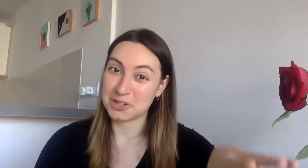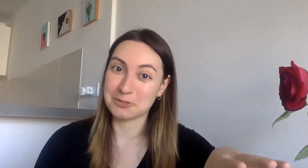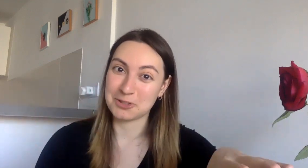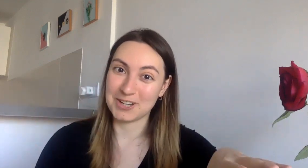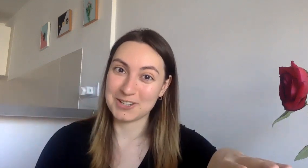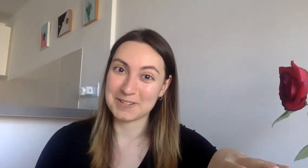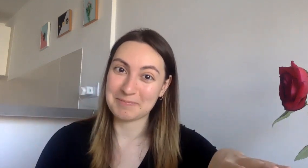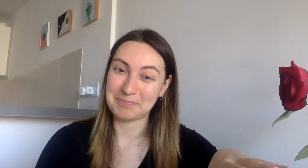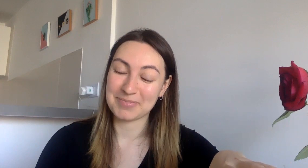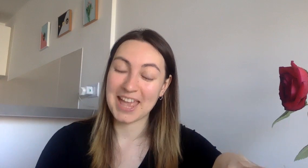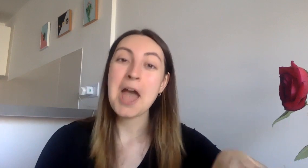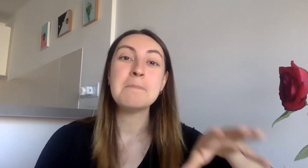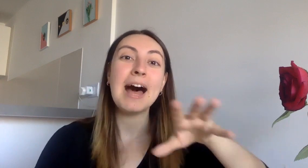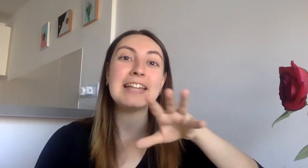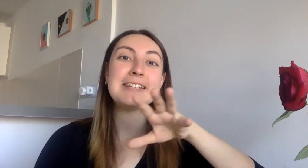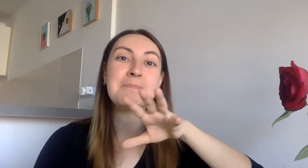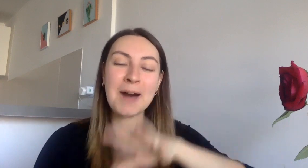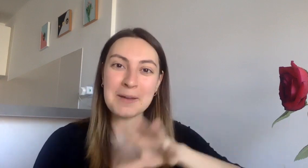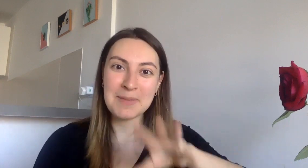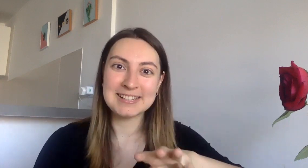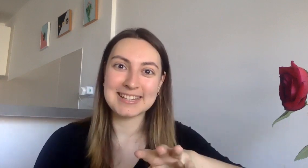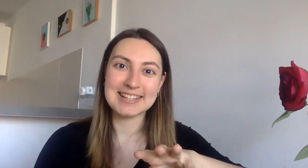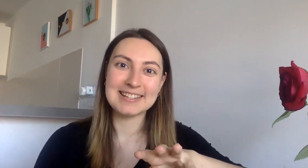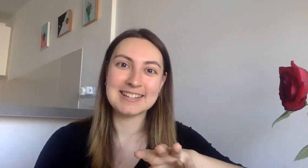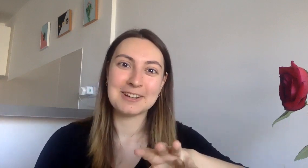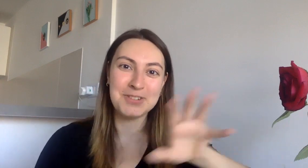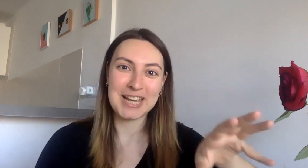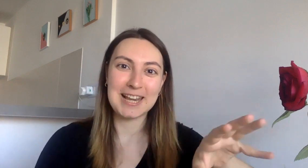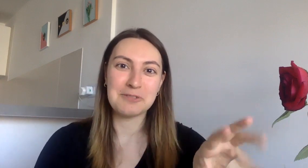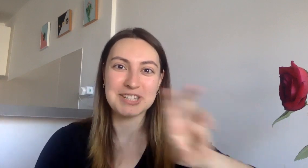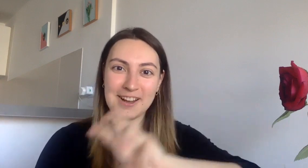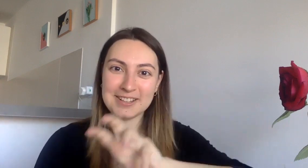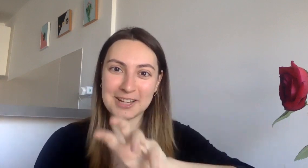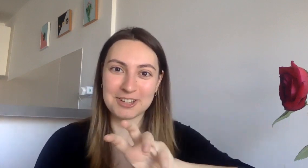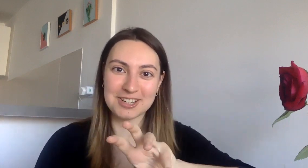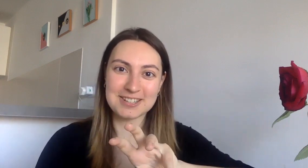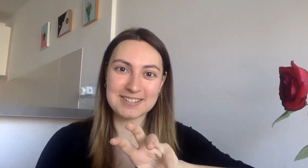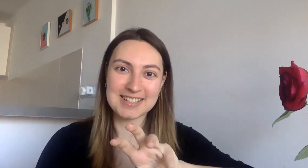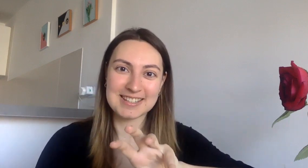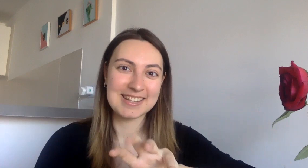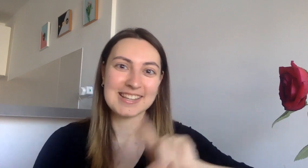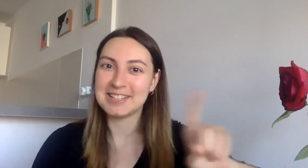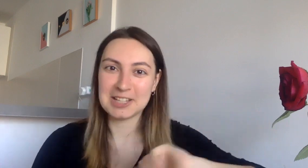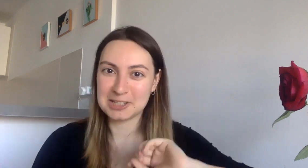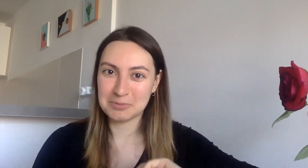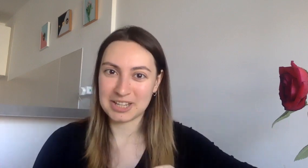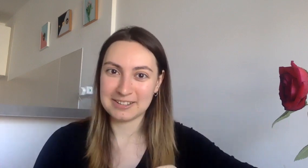stressful situations but my mixing of italian with other languages didn't stop there